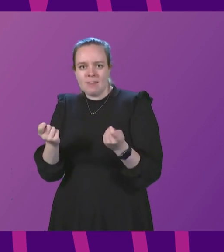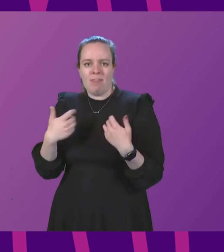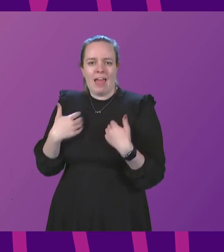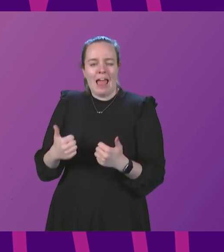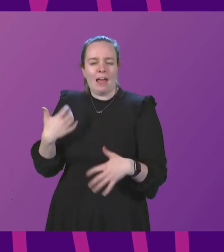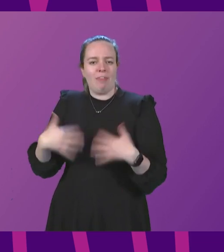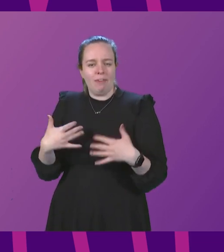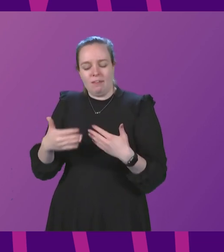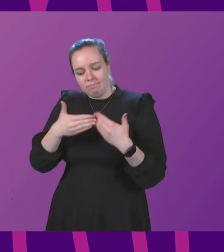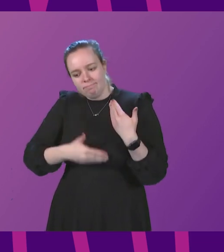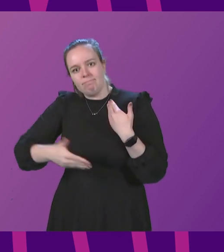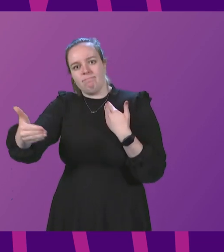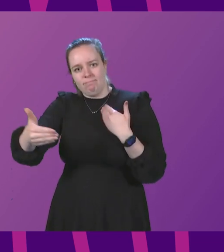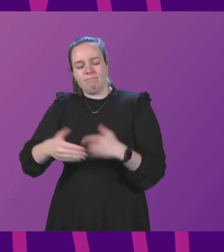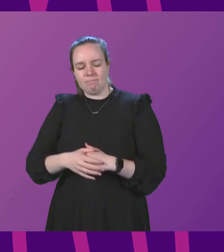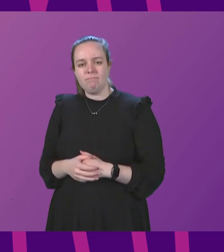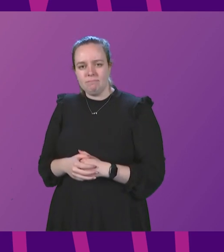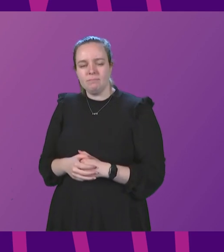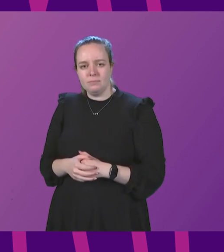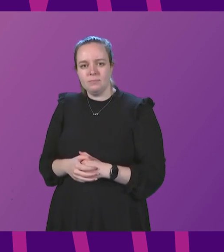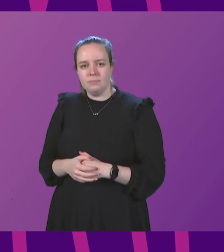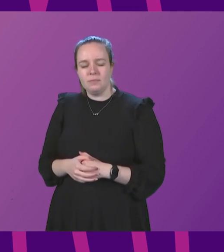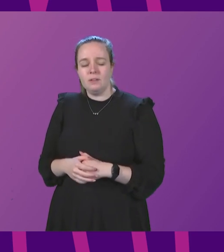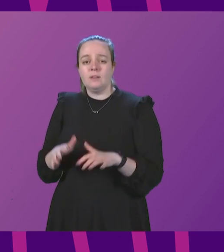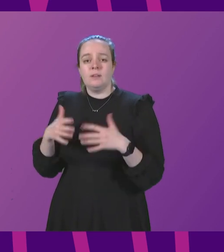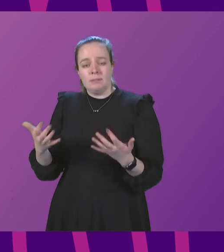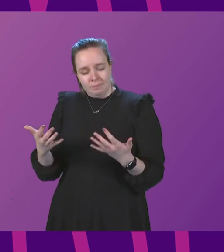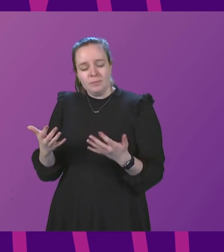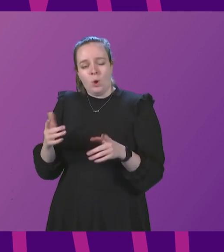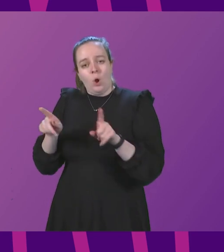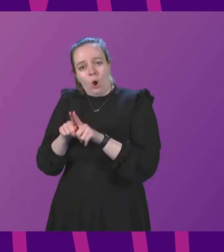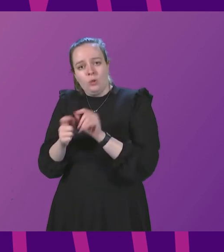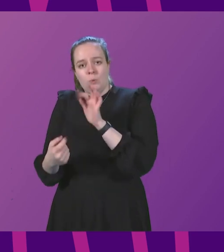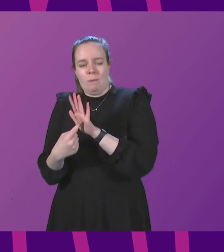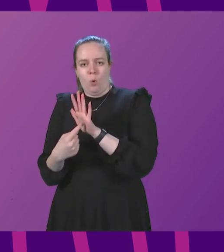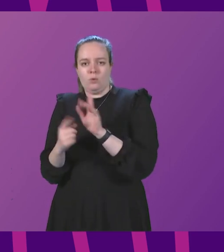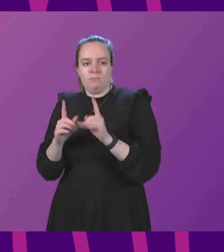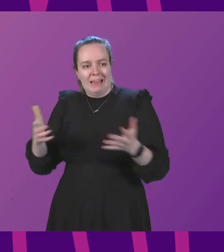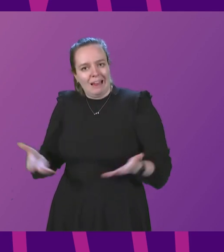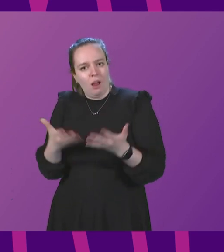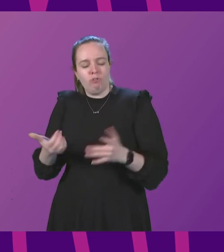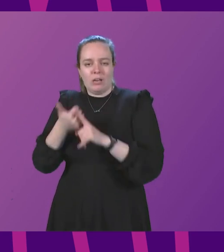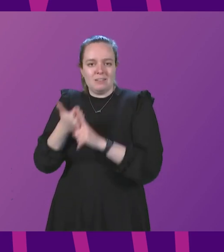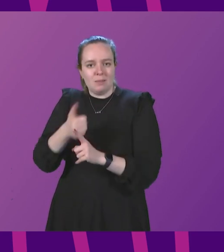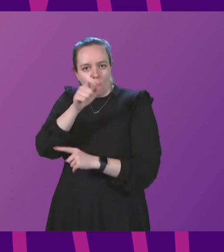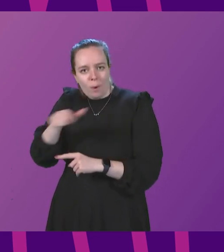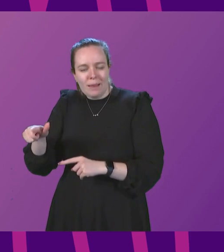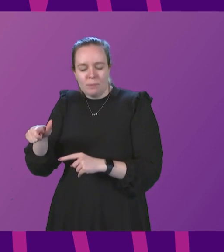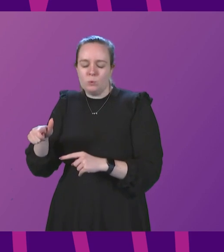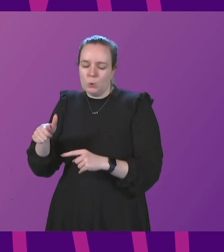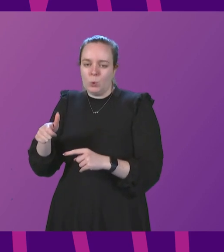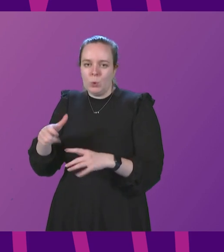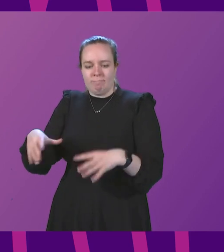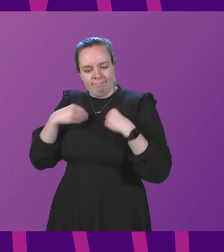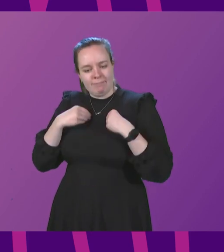virus in the months and indeed the years to come. However, it is also important to encourage and support people to adopt safe